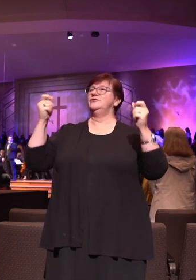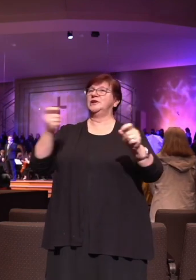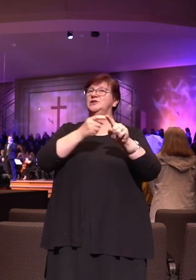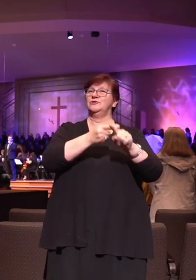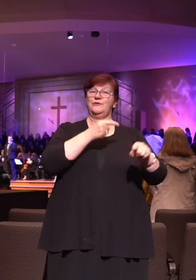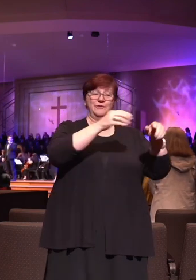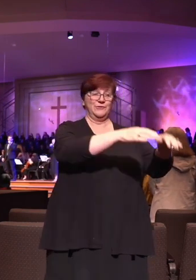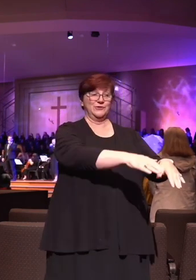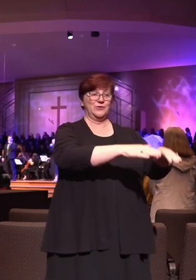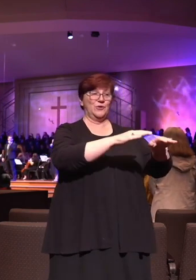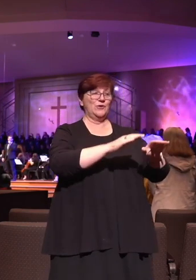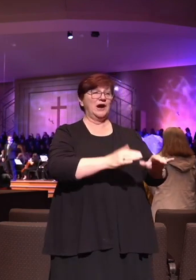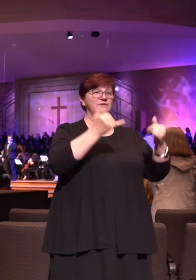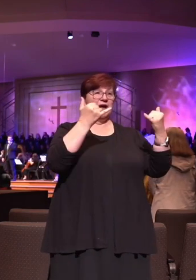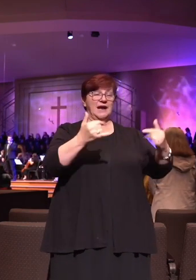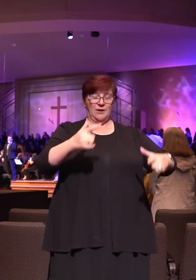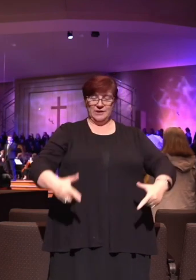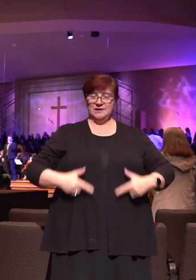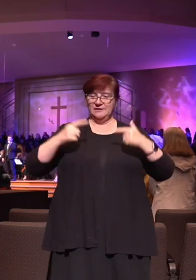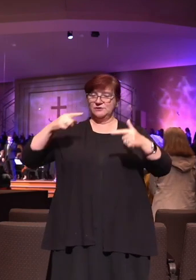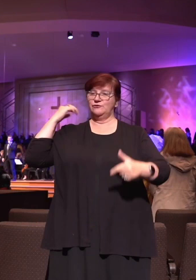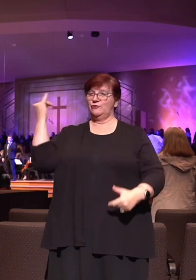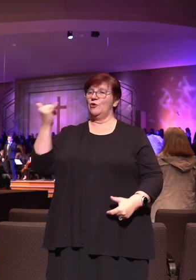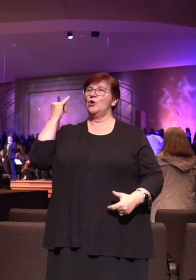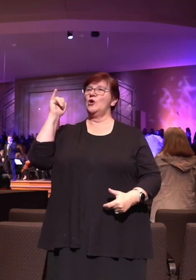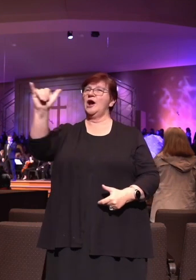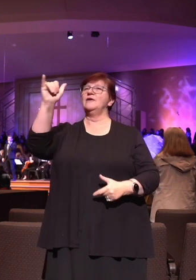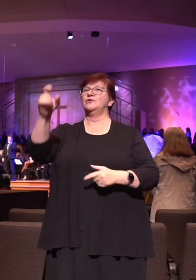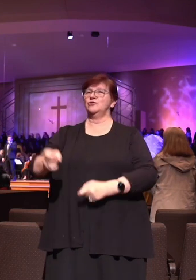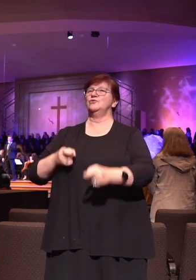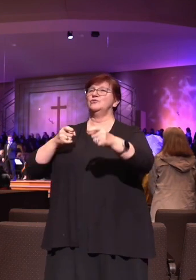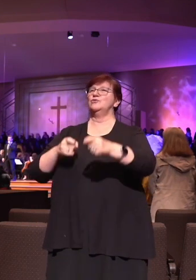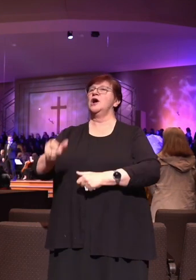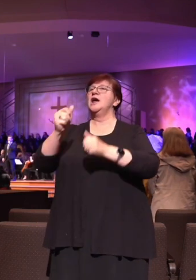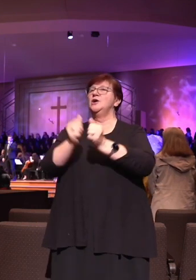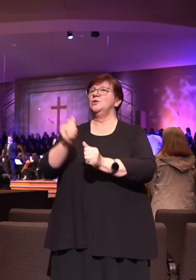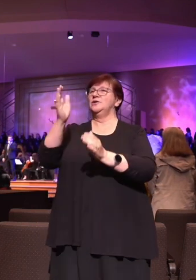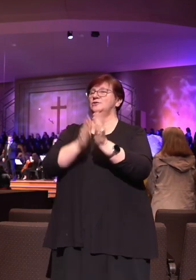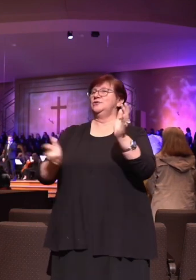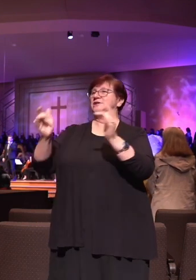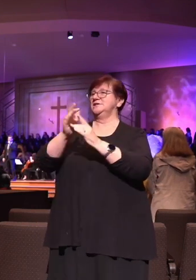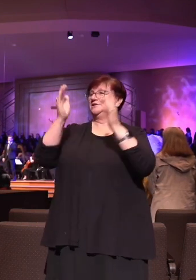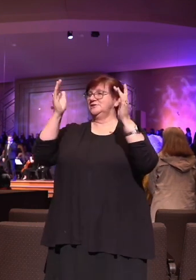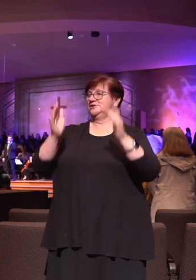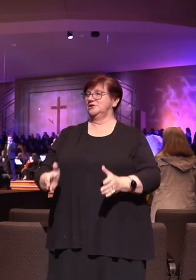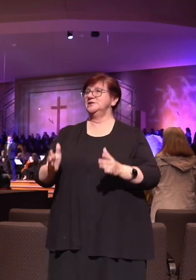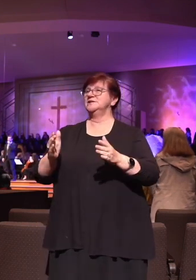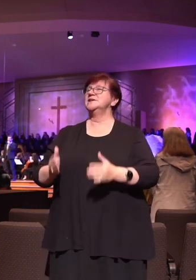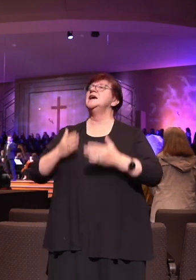domain, and he lives forever with his saints to reign. He arose,